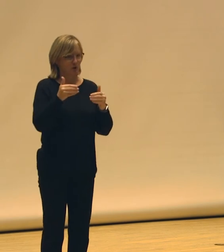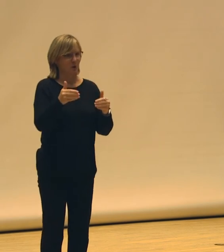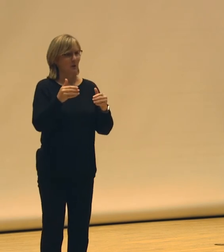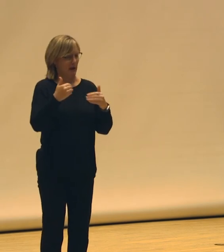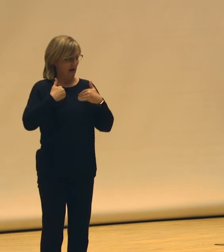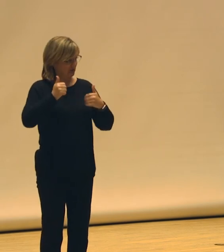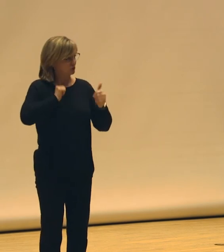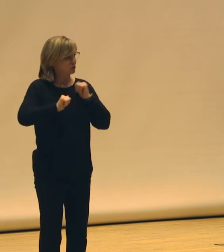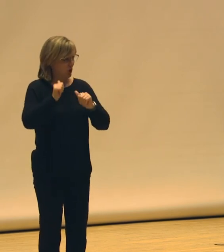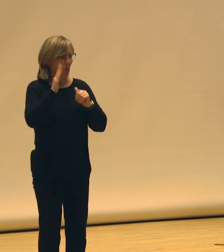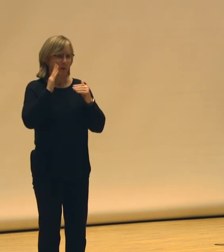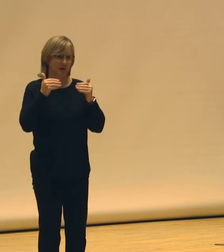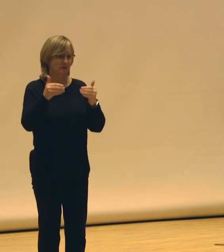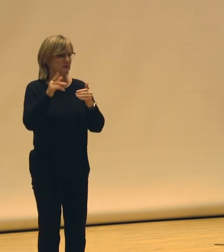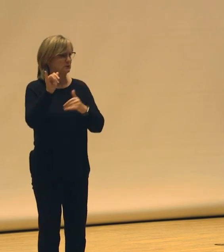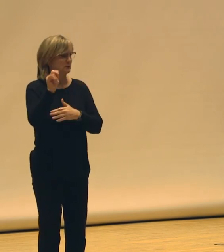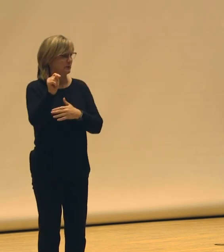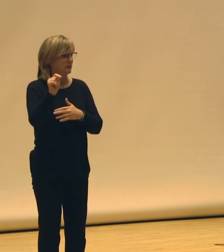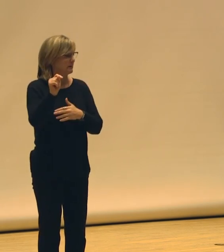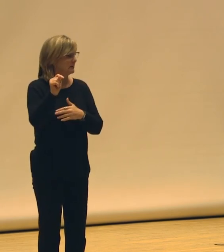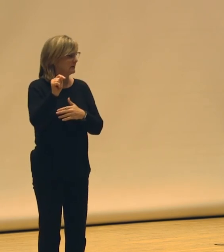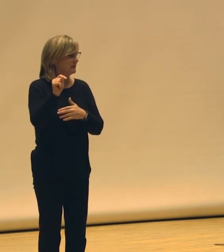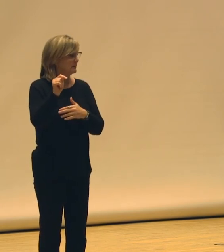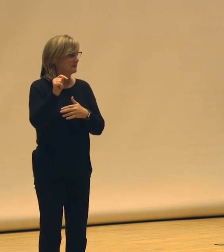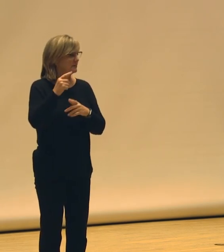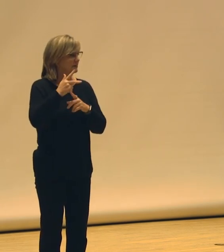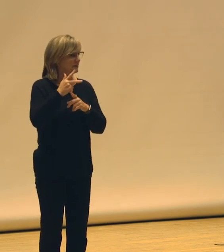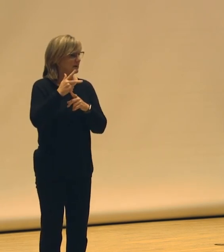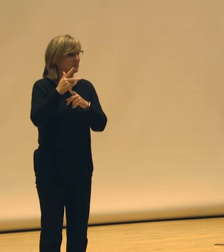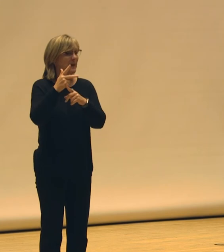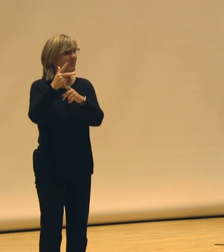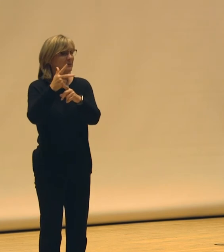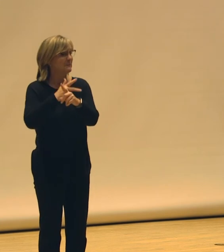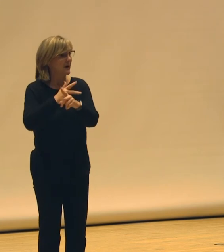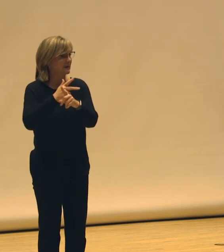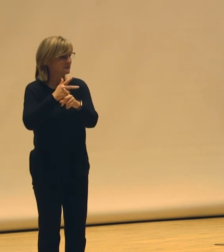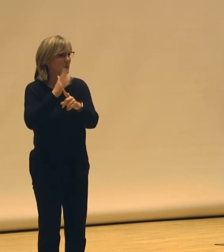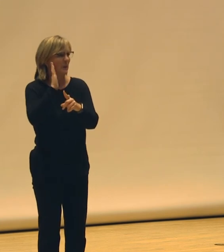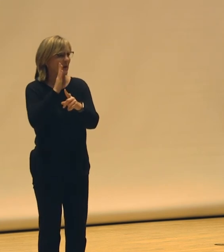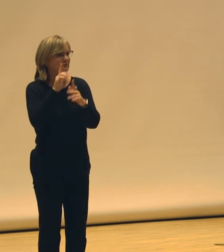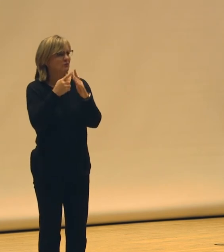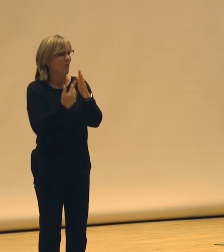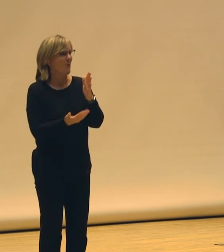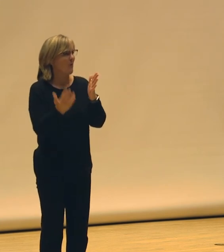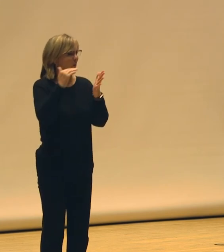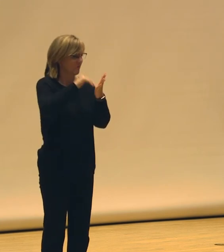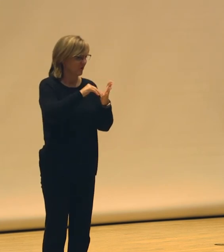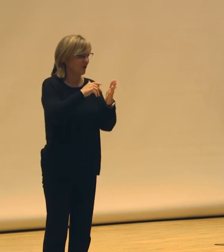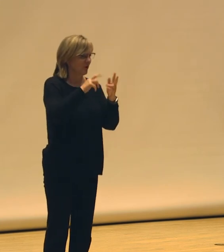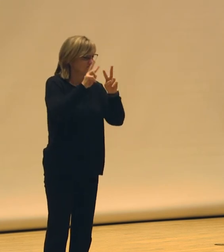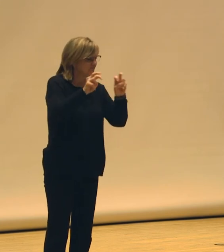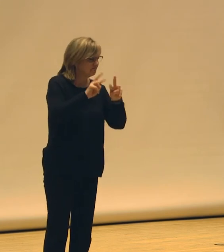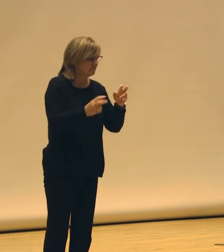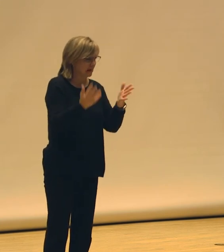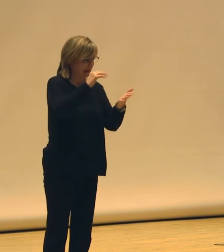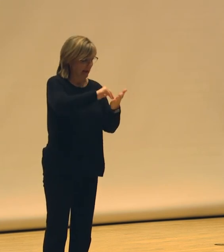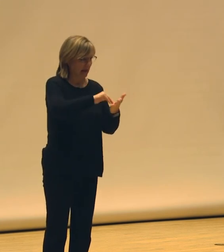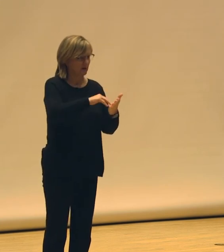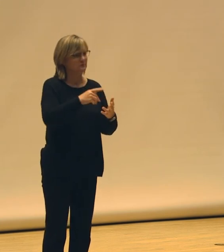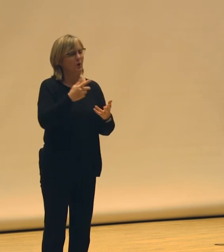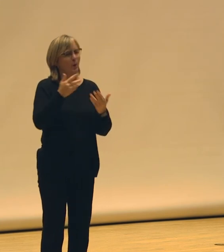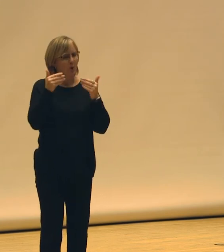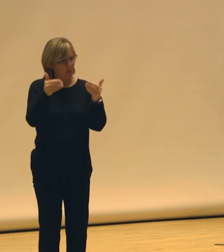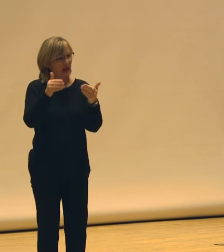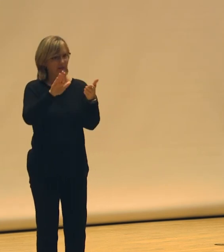have a show coming up, we're going to do it. And then in three months, we're going to revisit it all and, you know, and sort of meet that requirement